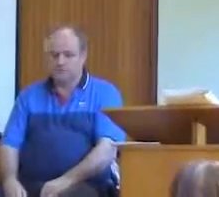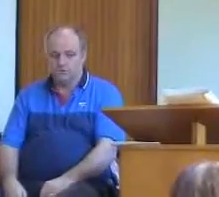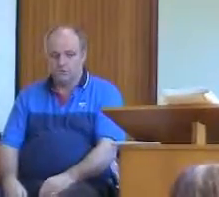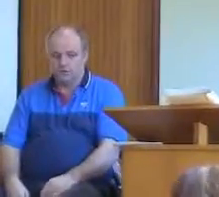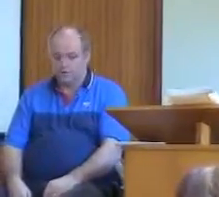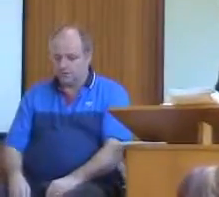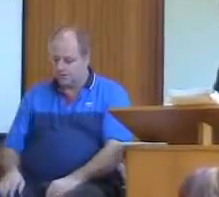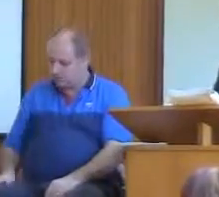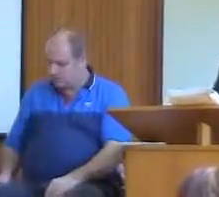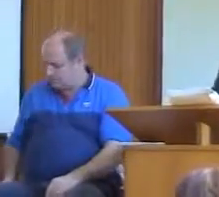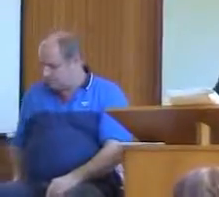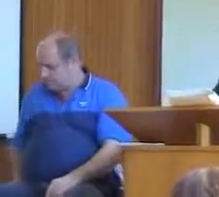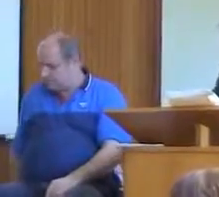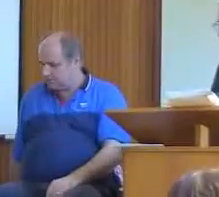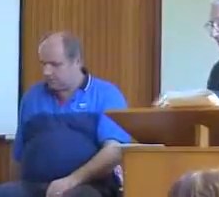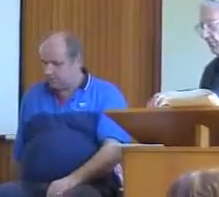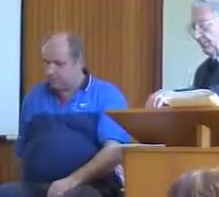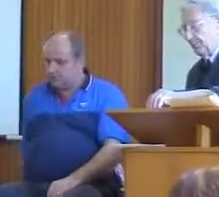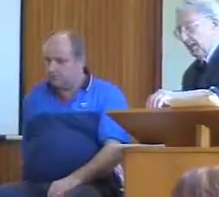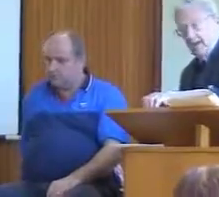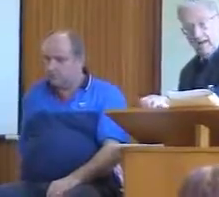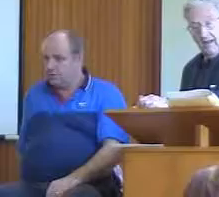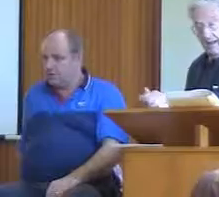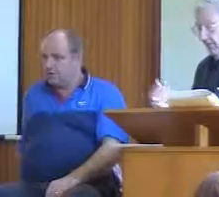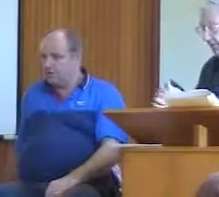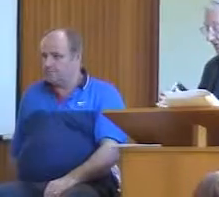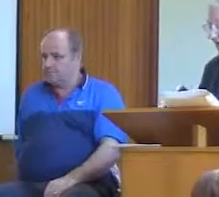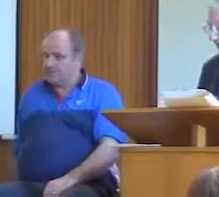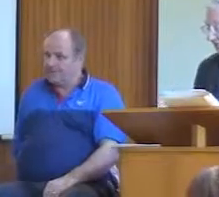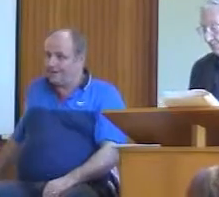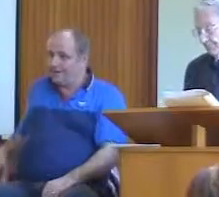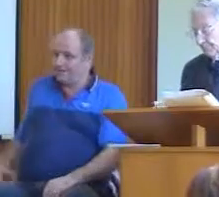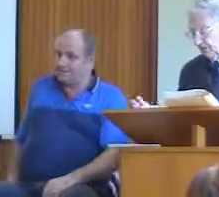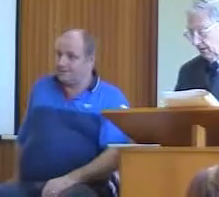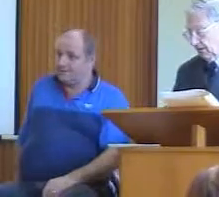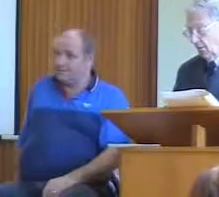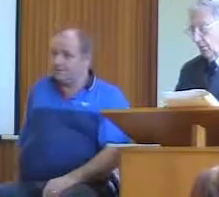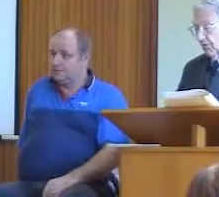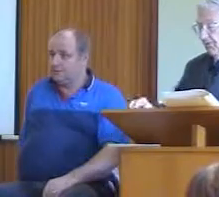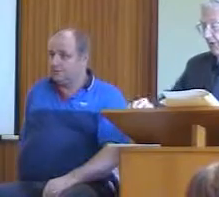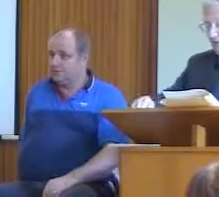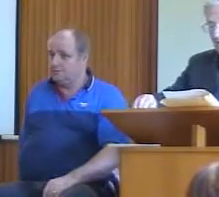2 Timothy chapter 2, and verse 8. Who was Timothy?